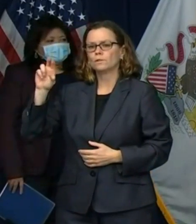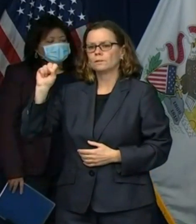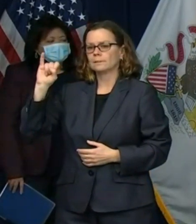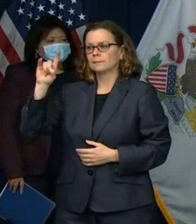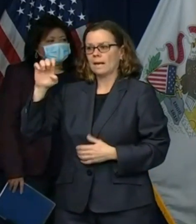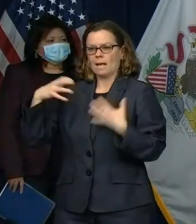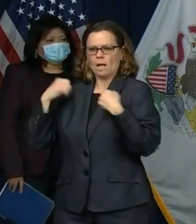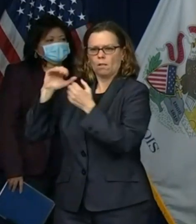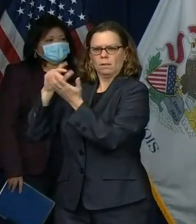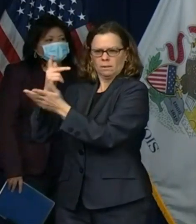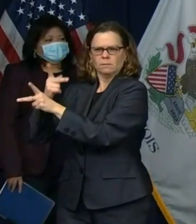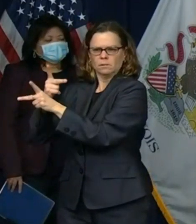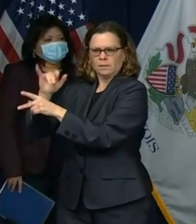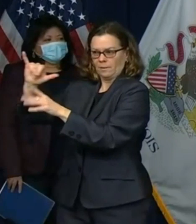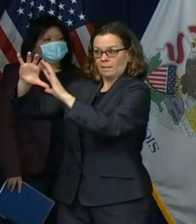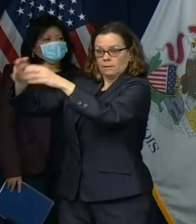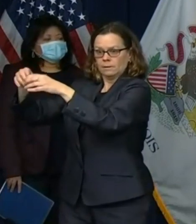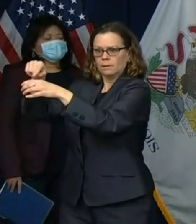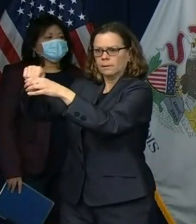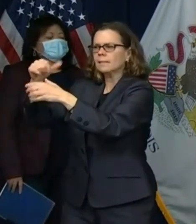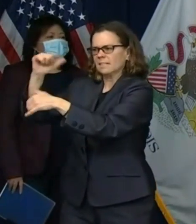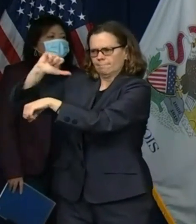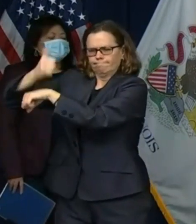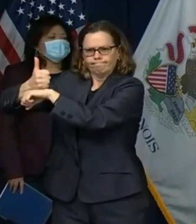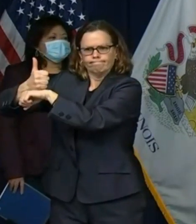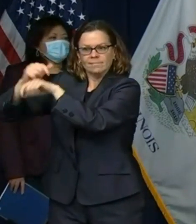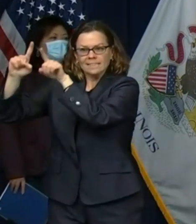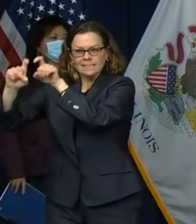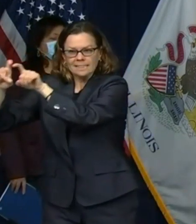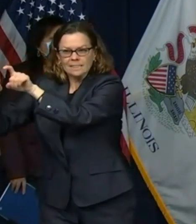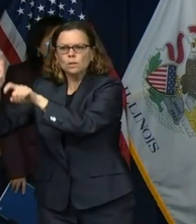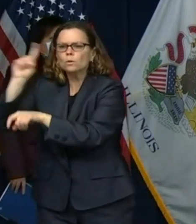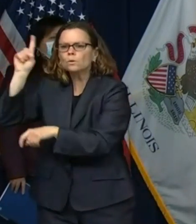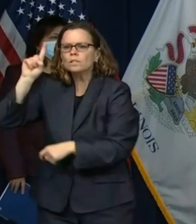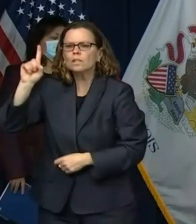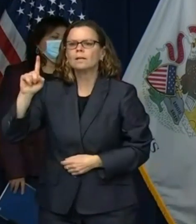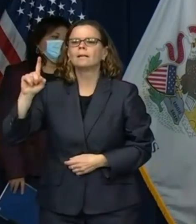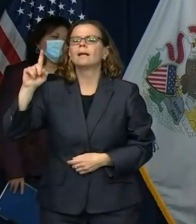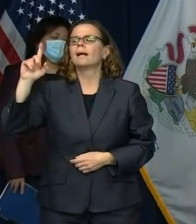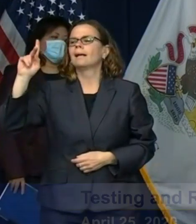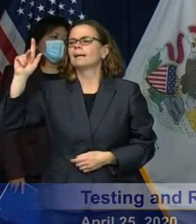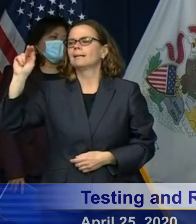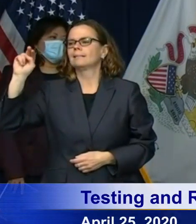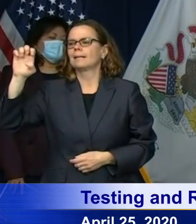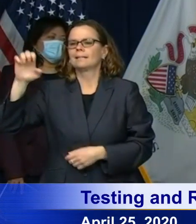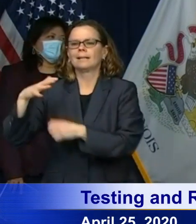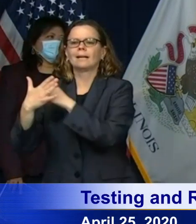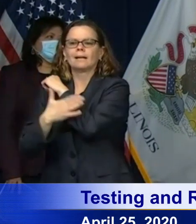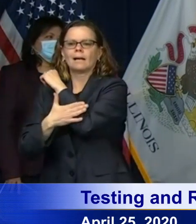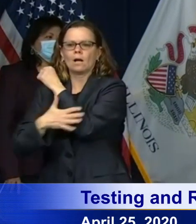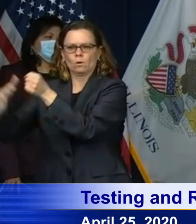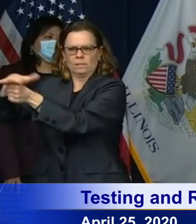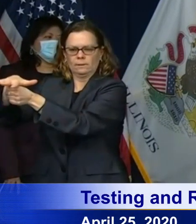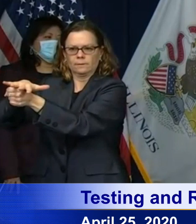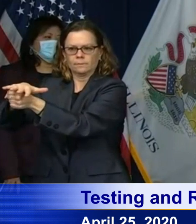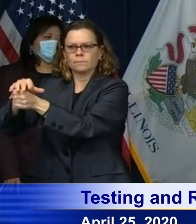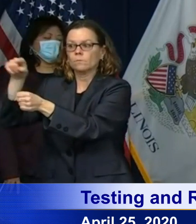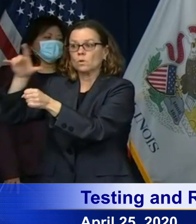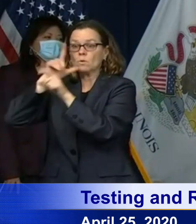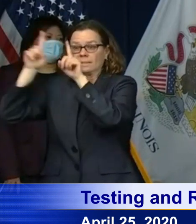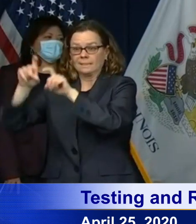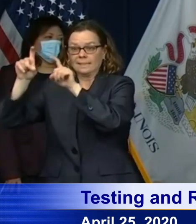pembroke township in kankakee county on tuesday april 28th and sun river terrace on friday may